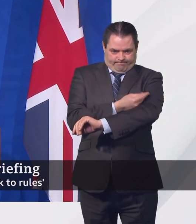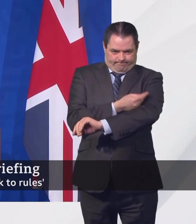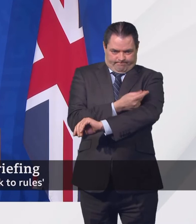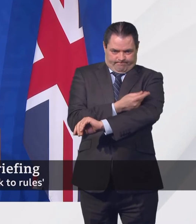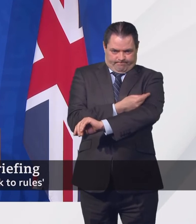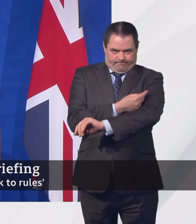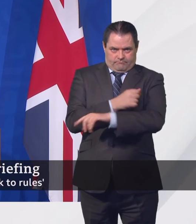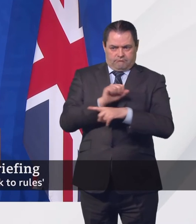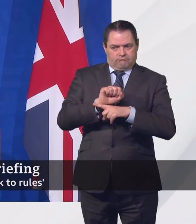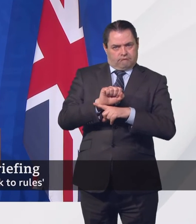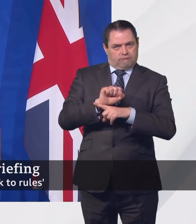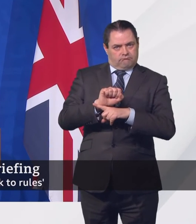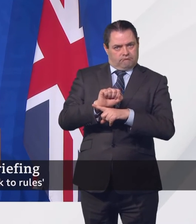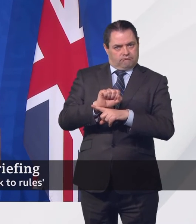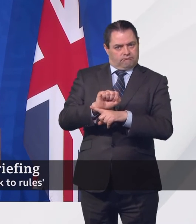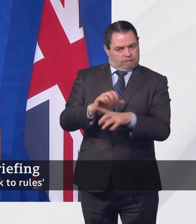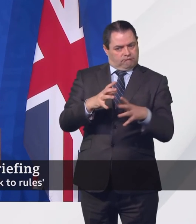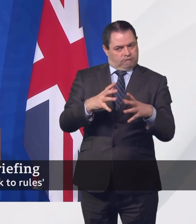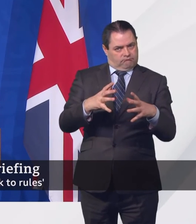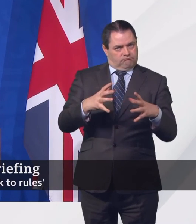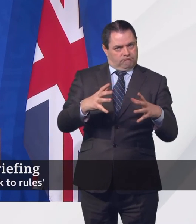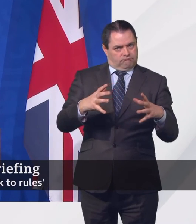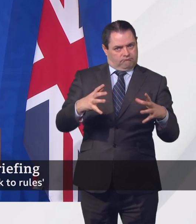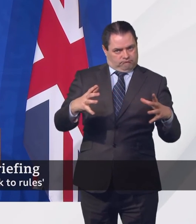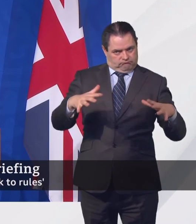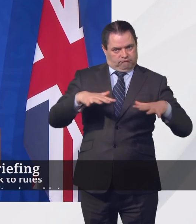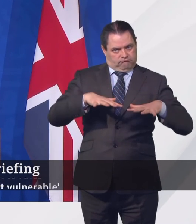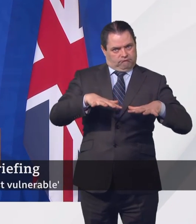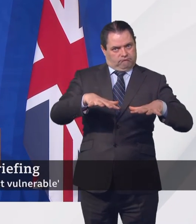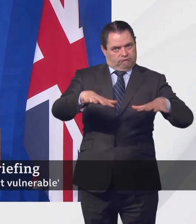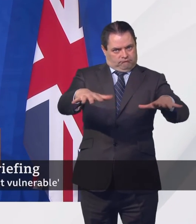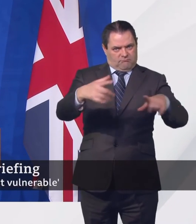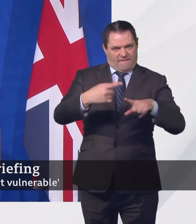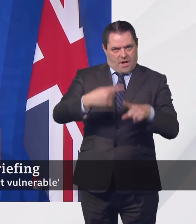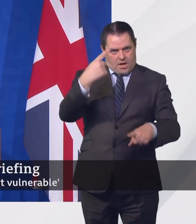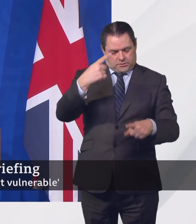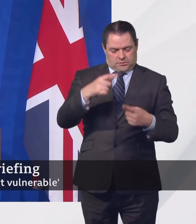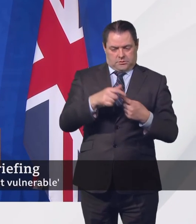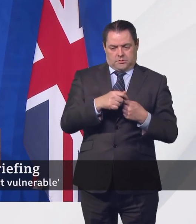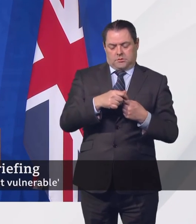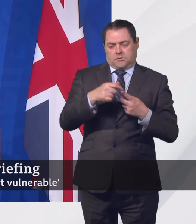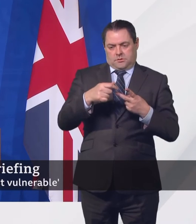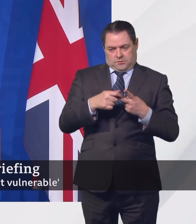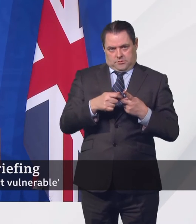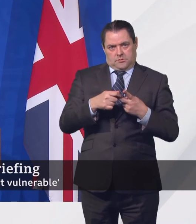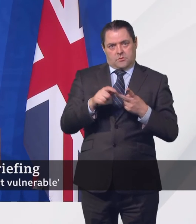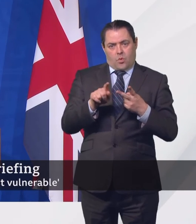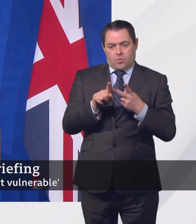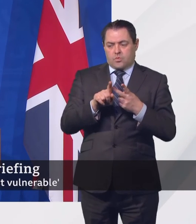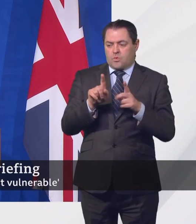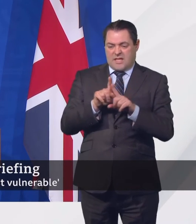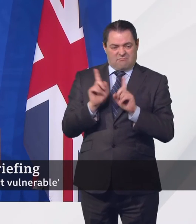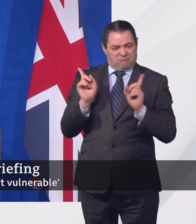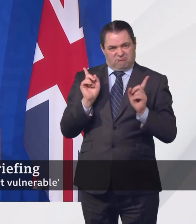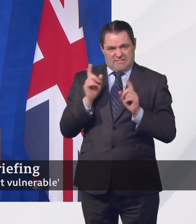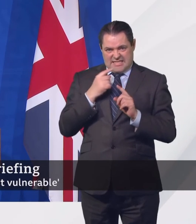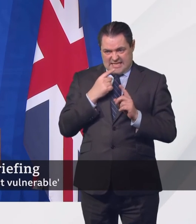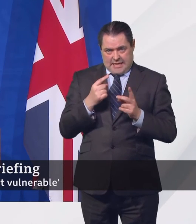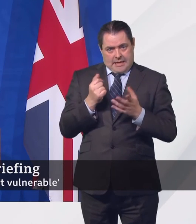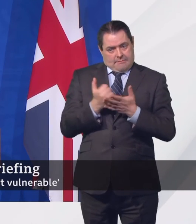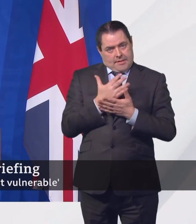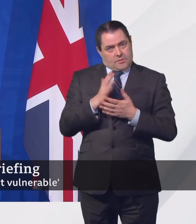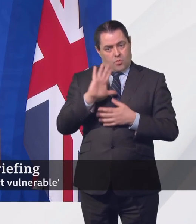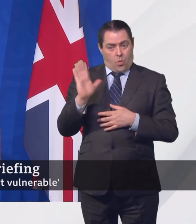vaccine at the speed that we are, make sure, as Chris and Patrick say, everybody gets their